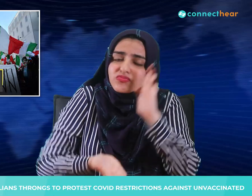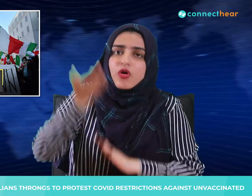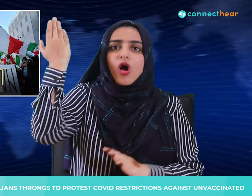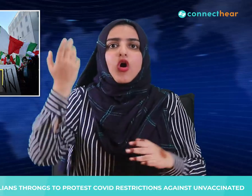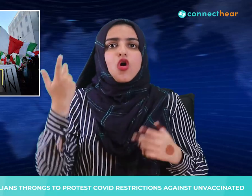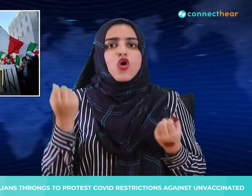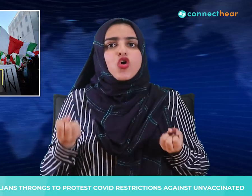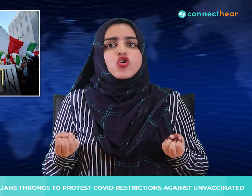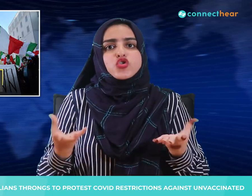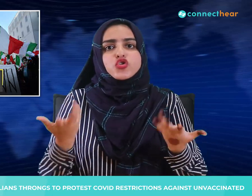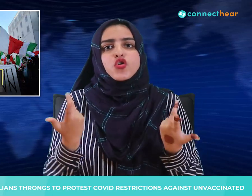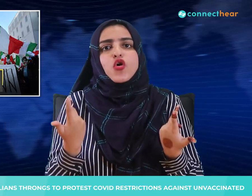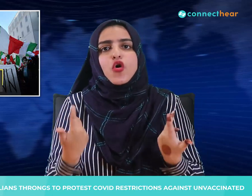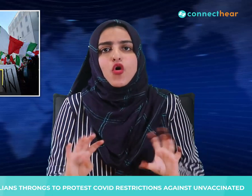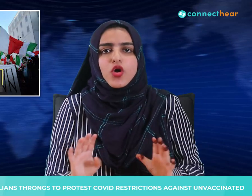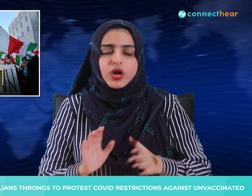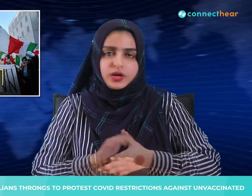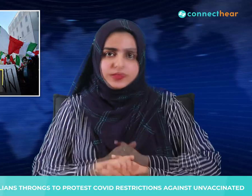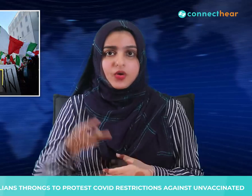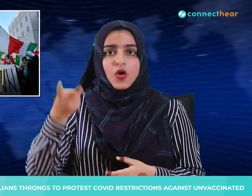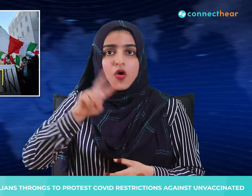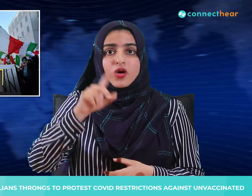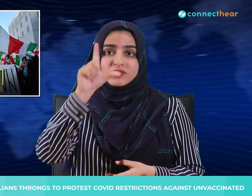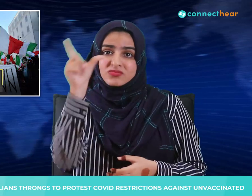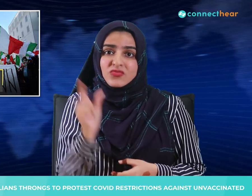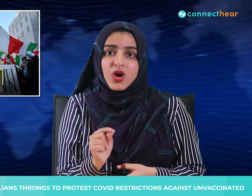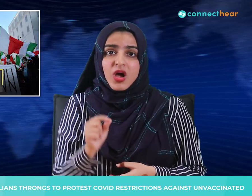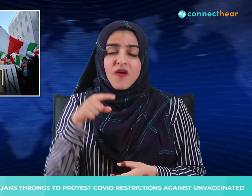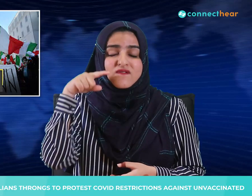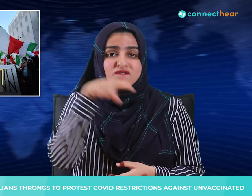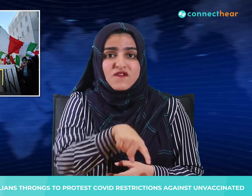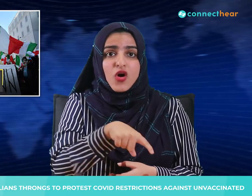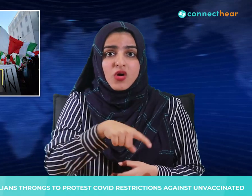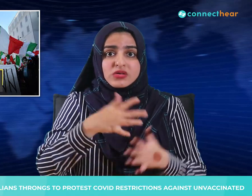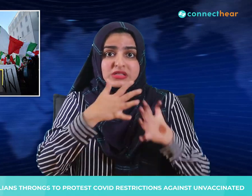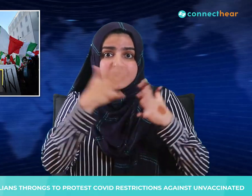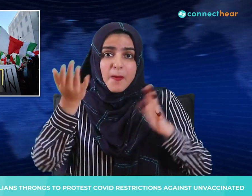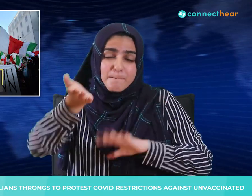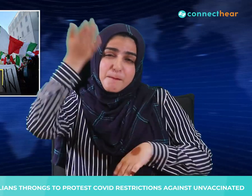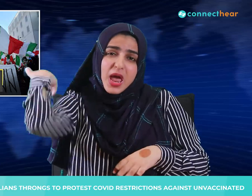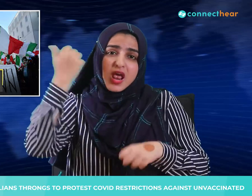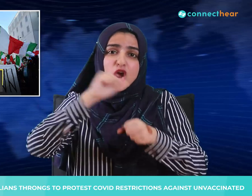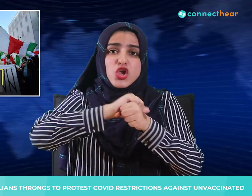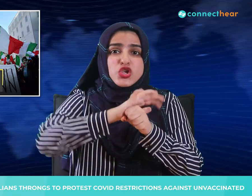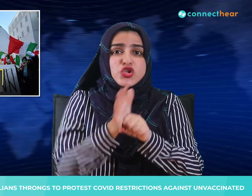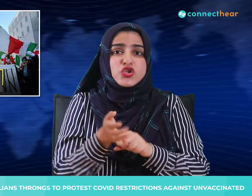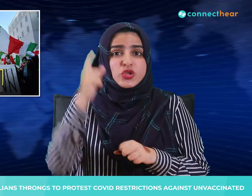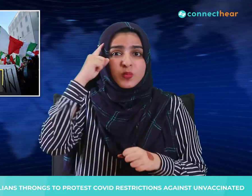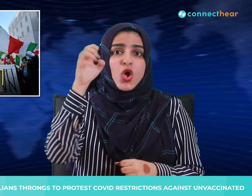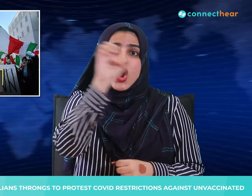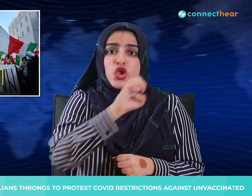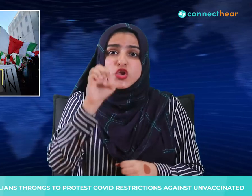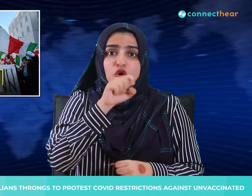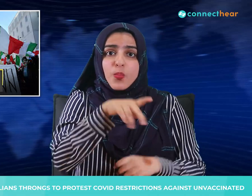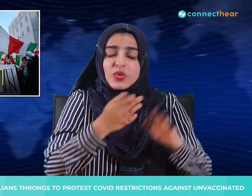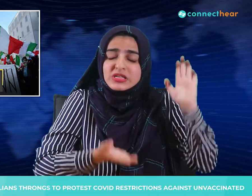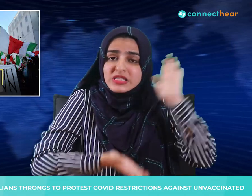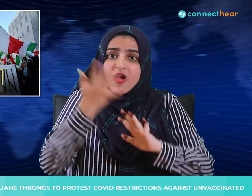-19 emergency chief. Italy, one of the hardest hit by the pandemic in Europe, reported over 5,000